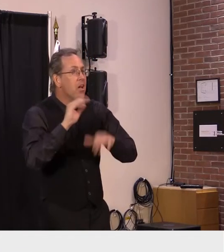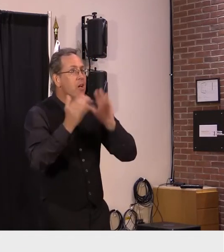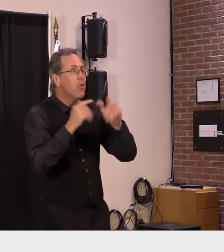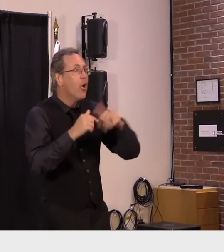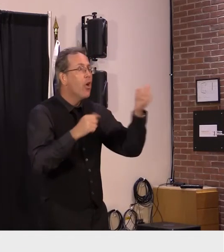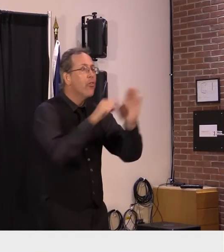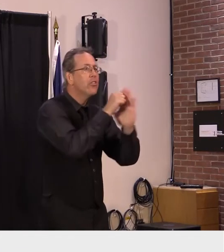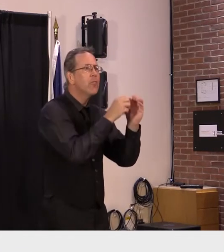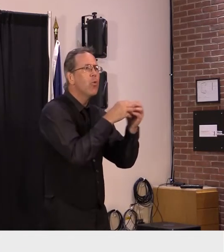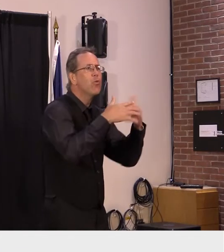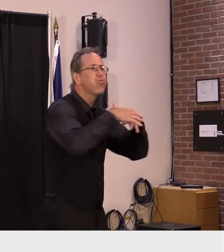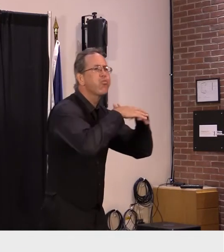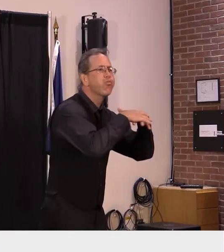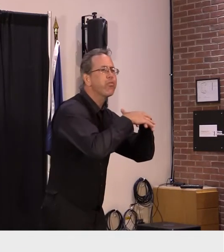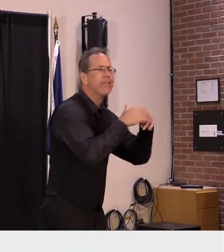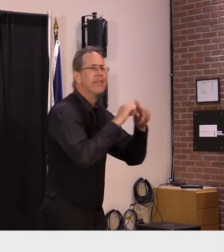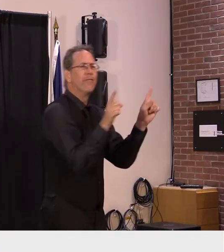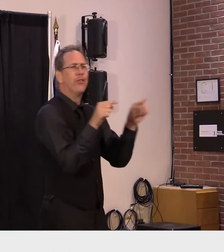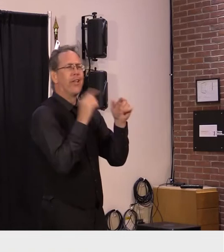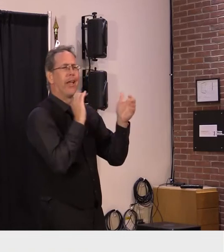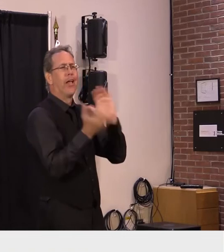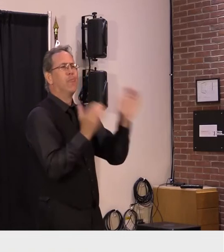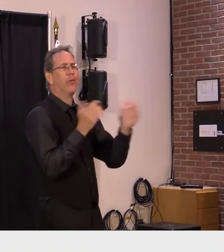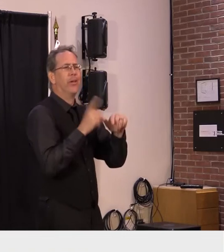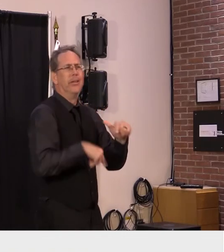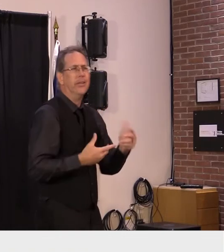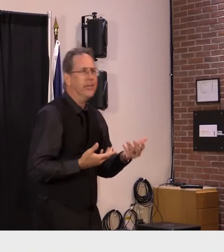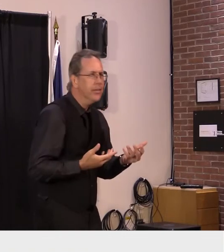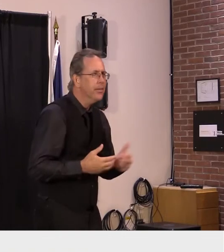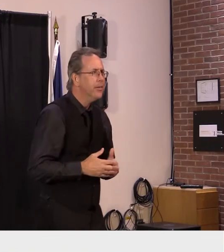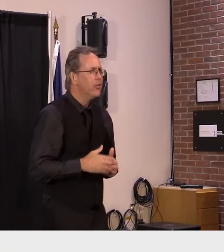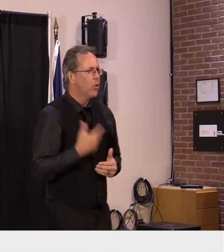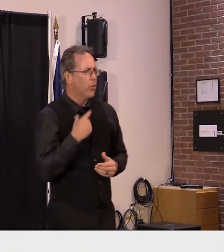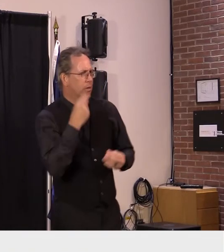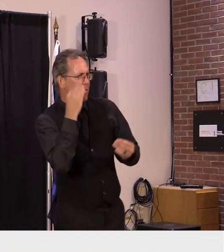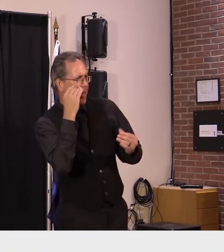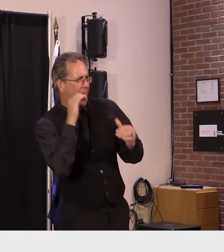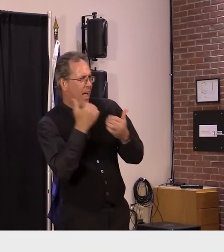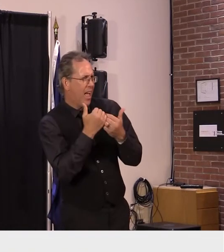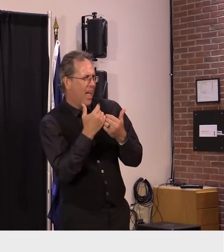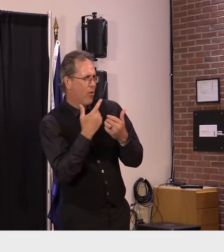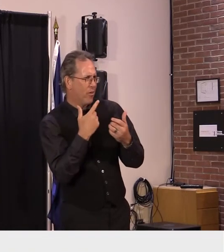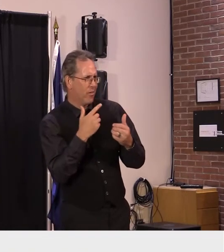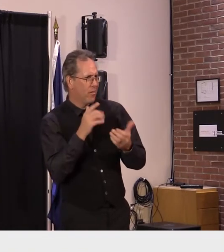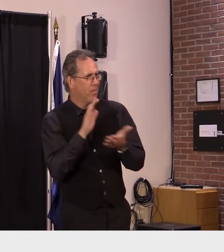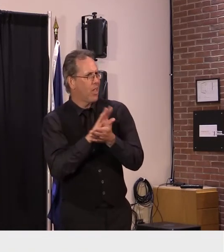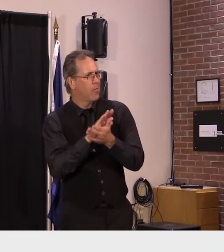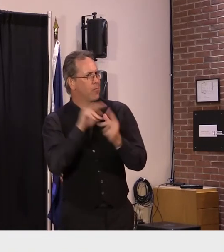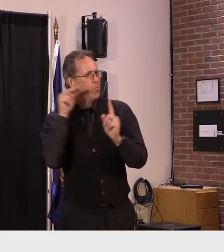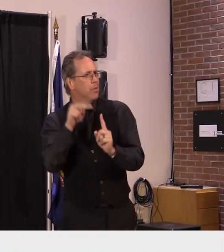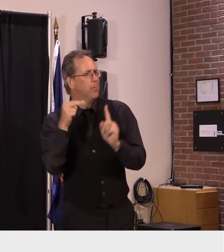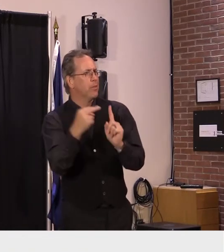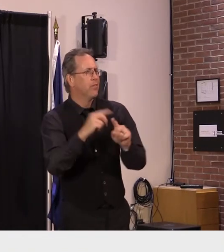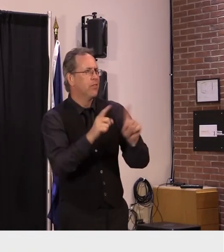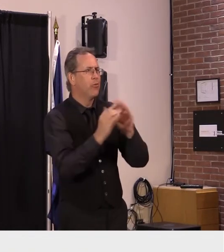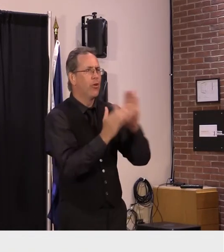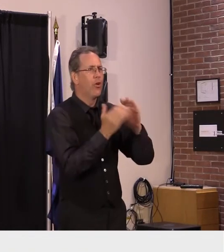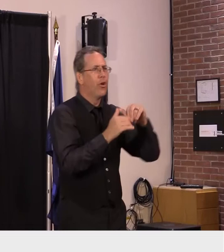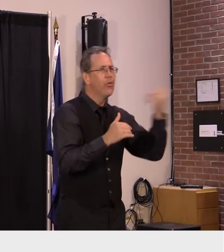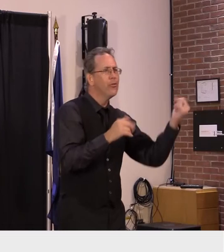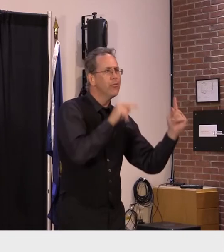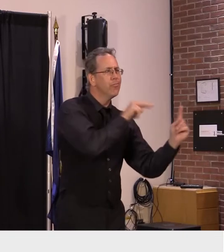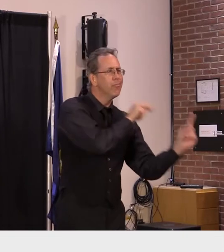useful as i was describing previously in our plan to think about particularly from an academic perspective the difference uh the impact on